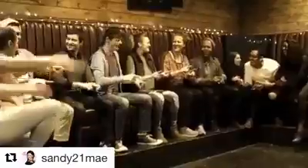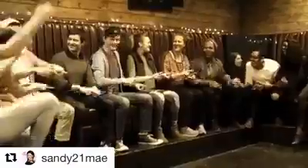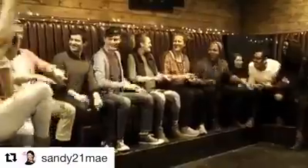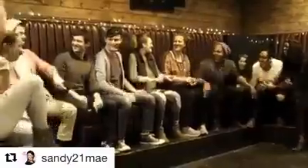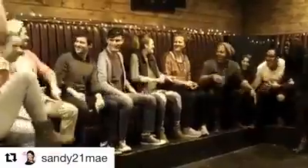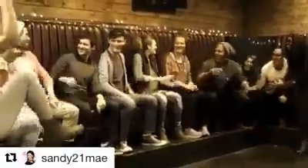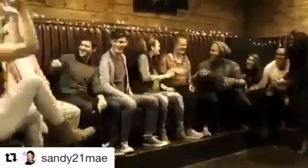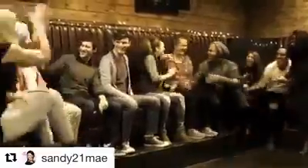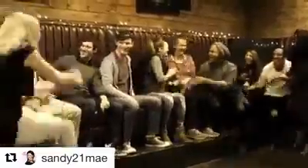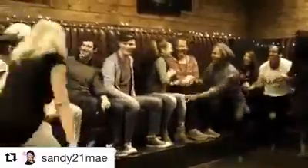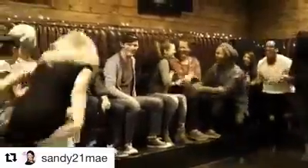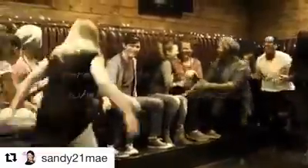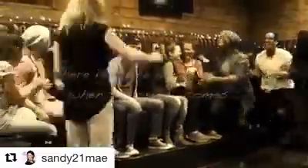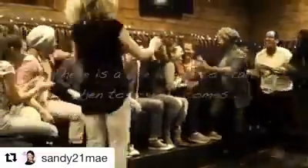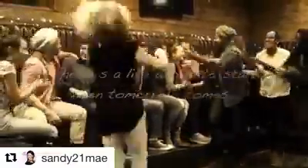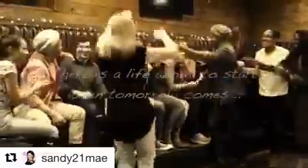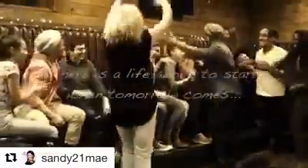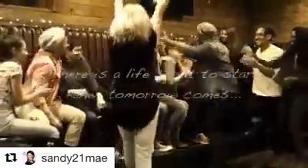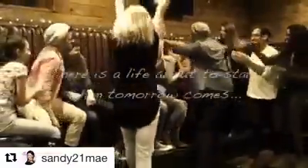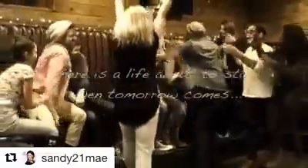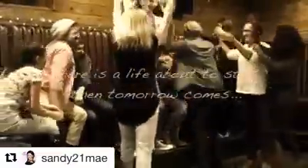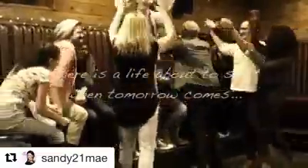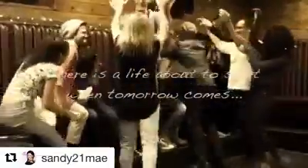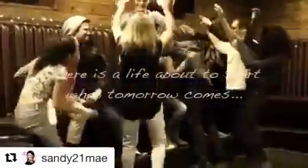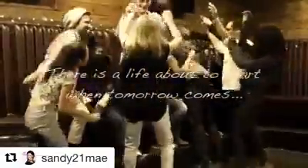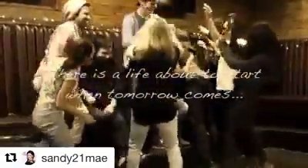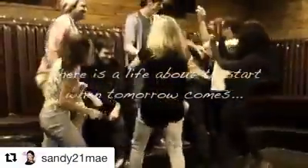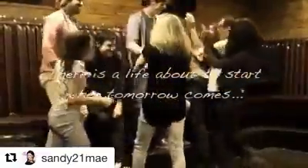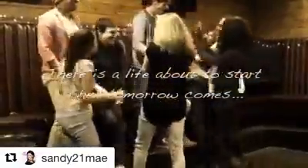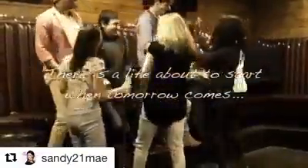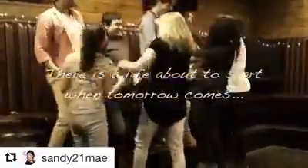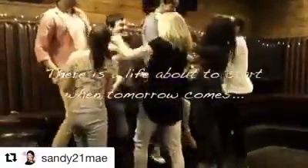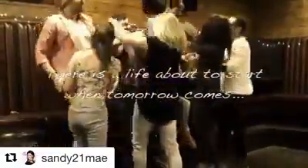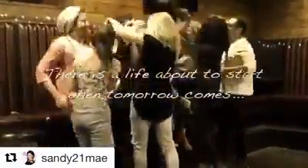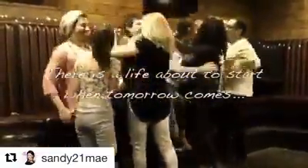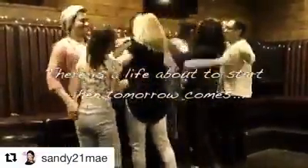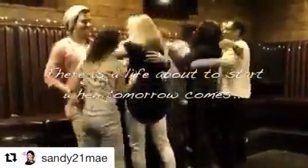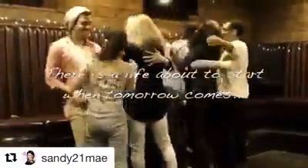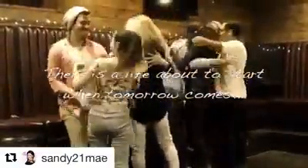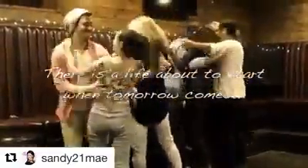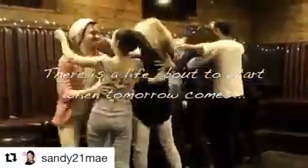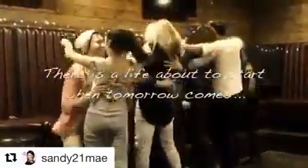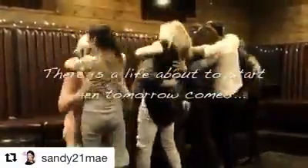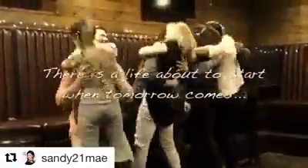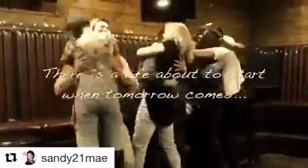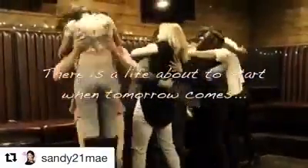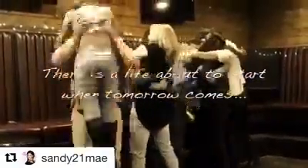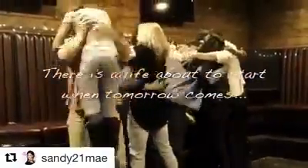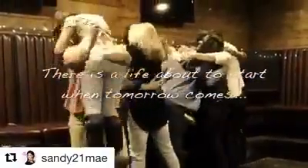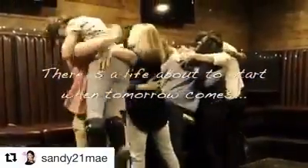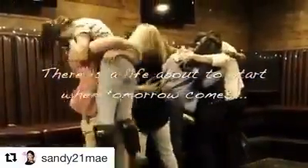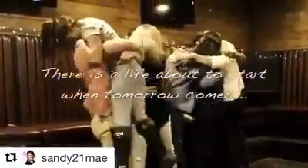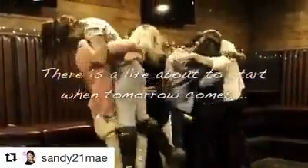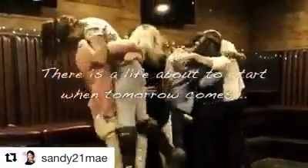There is a life about to start When tomorrow comes about start the jogos die must a